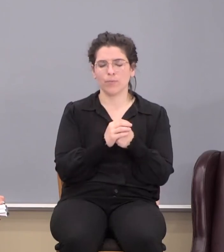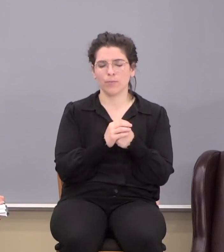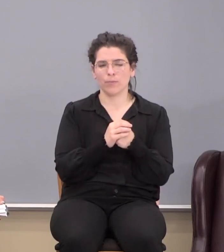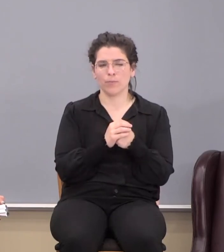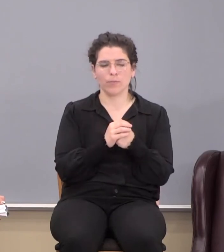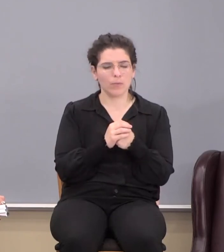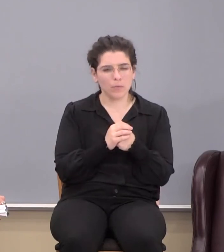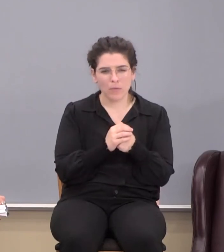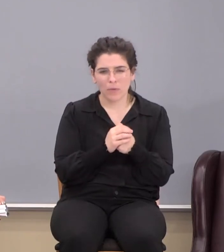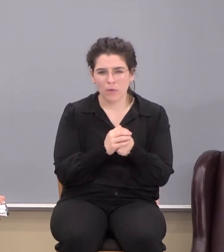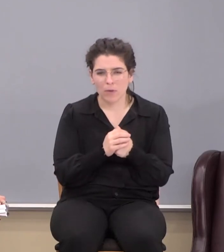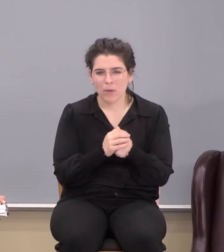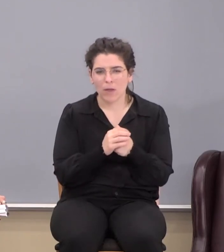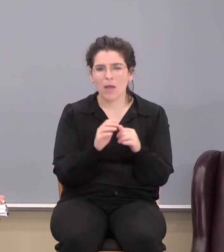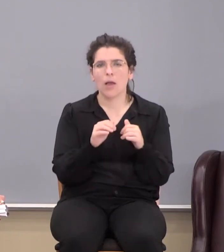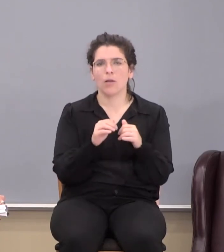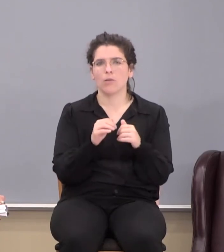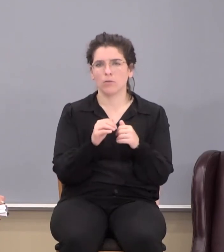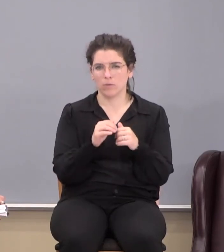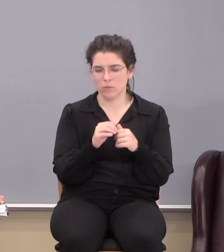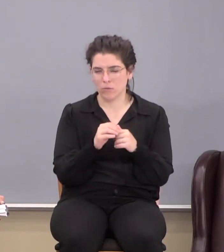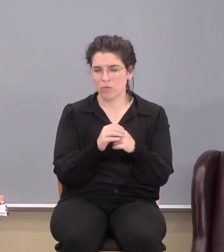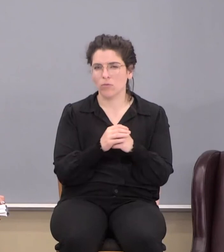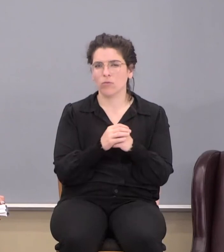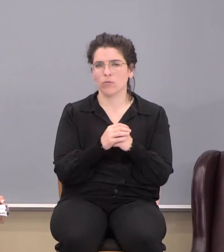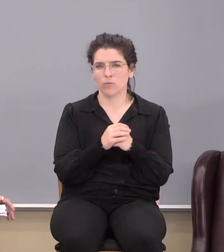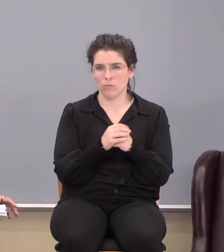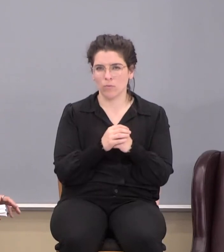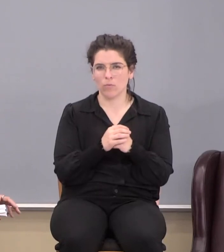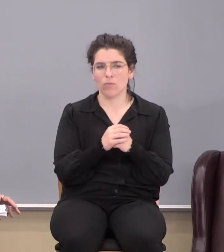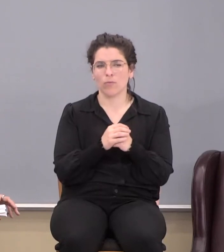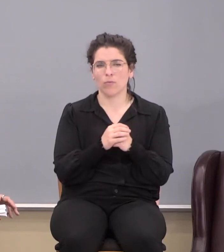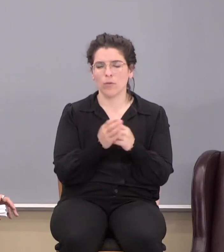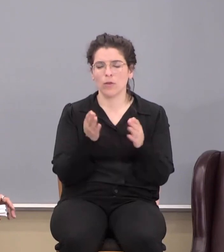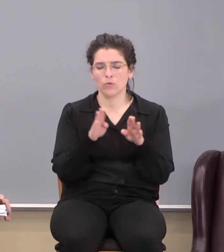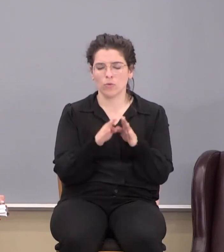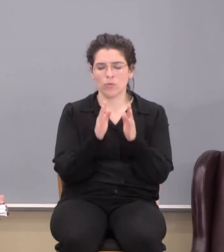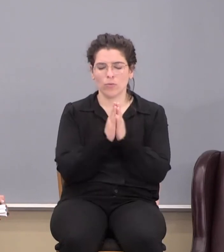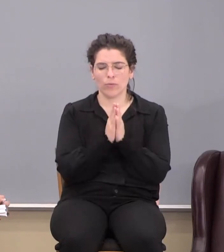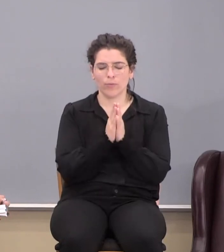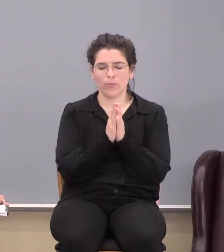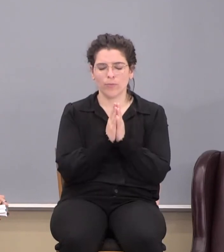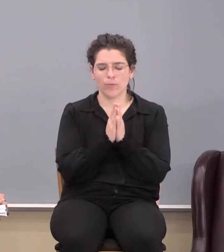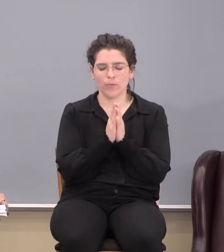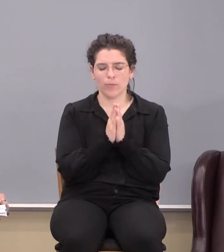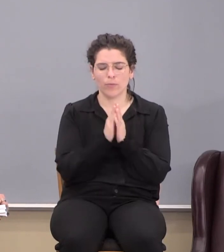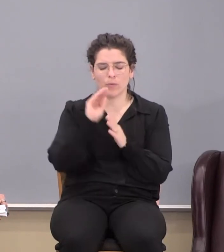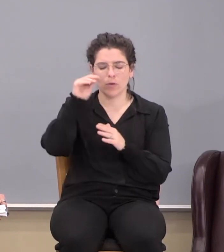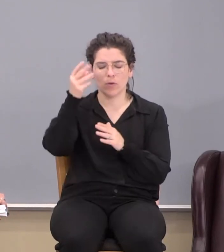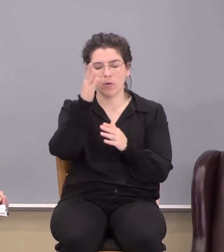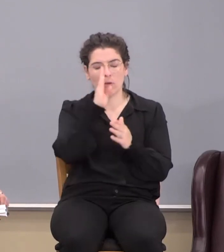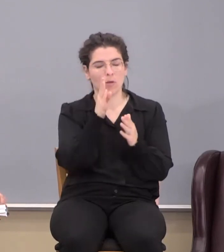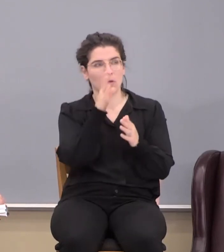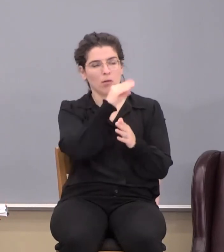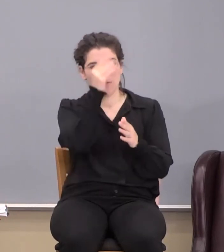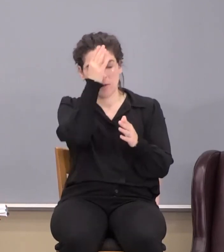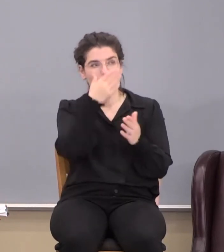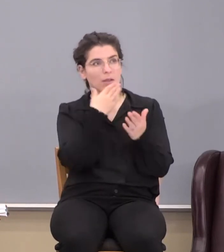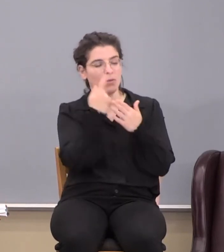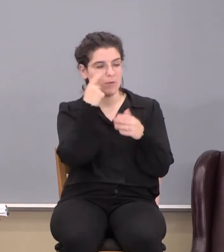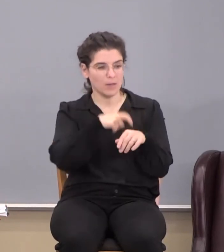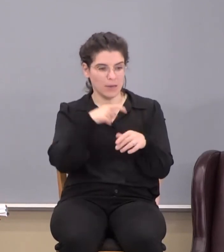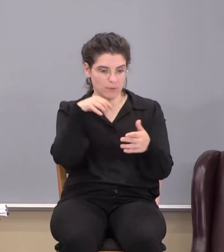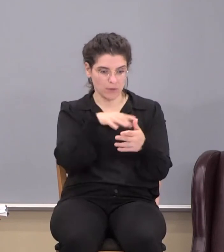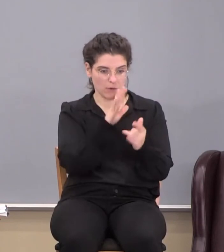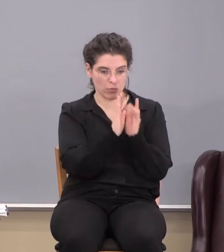What was that? Yeah, yeah. Let's close in prayer. Our gracious God and Father we thank you for the time to look into your word tonight. We thank you that we have